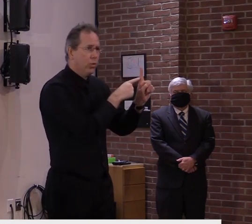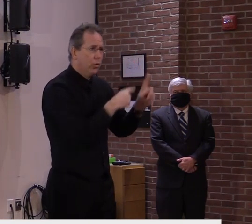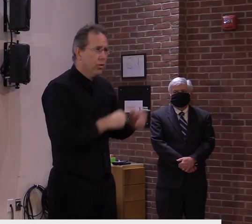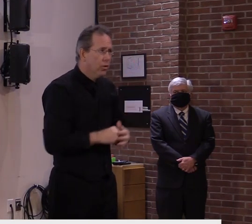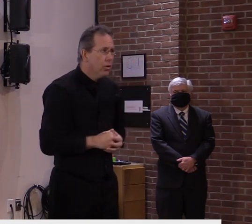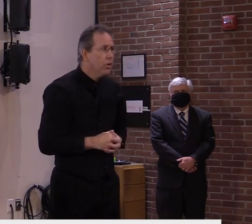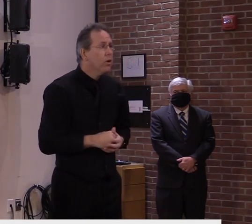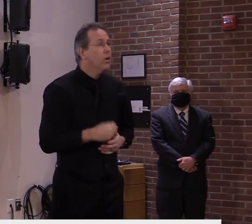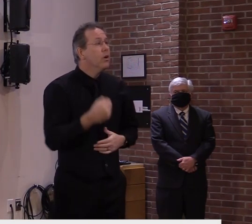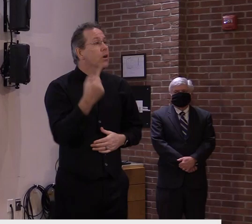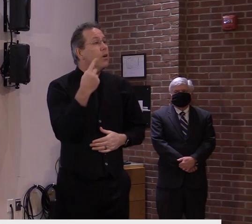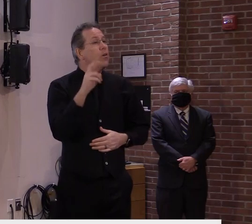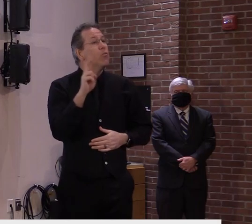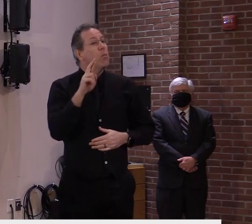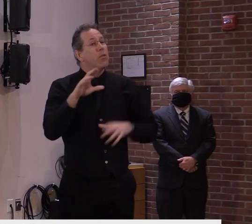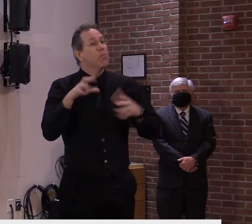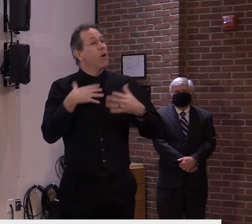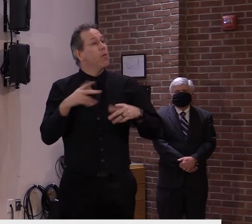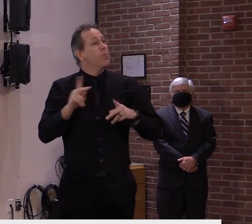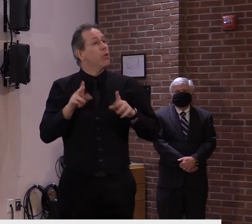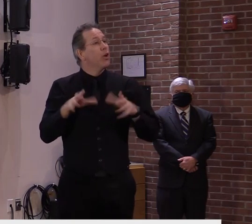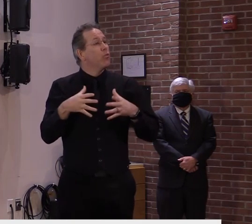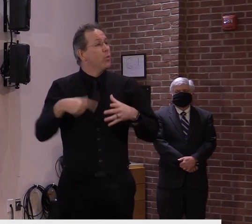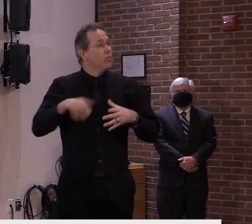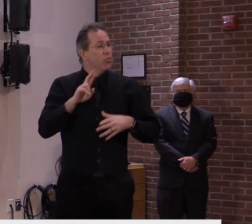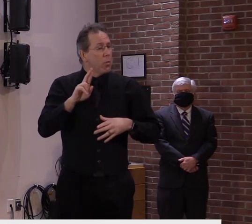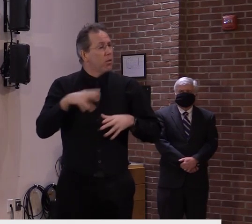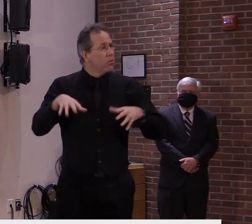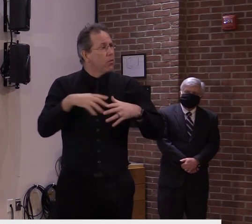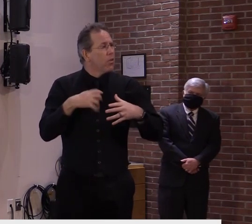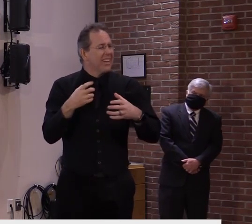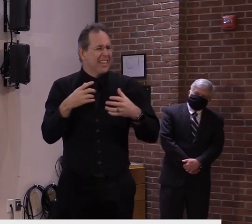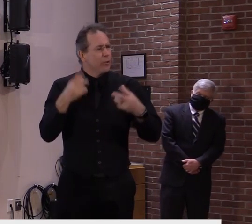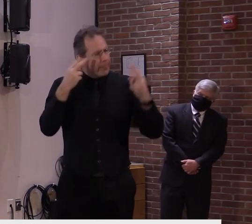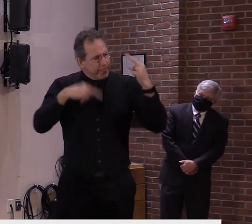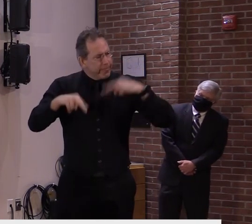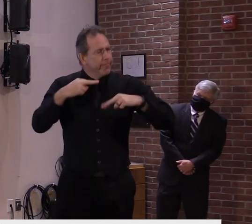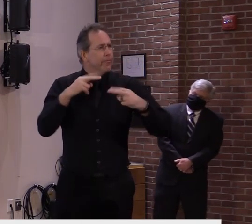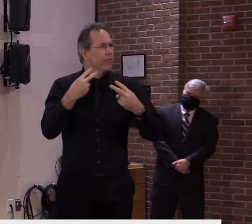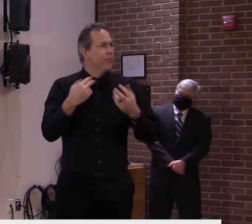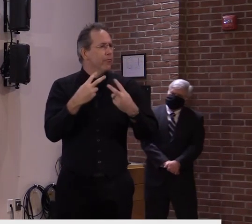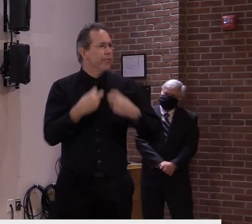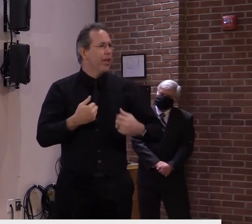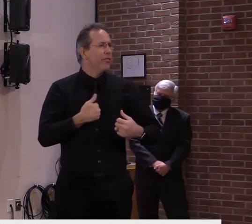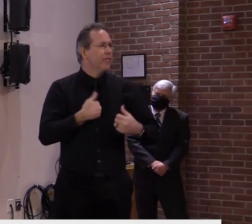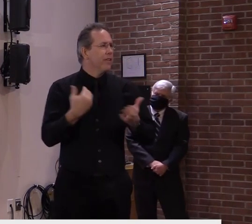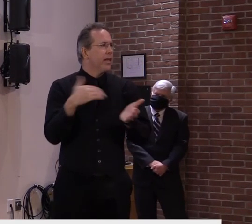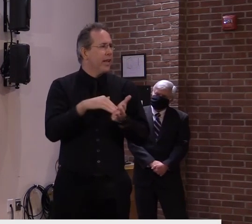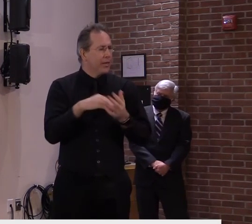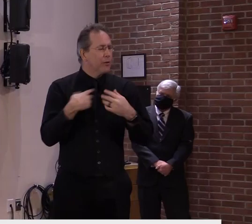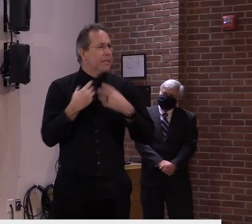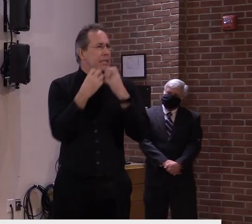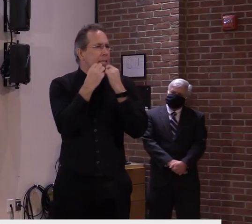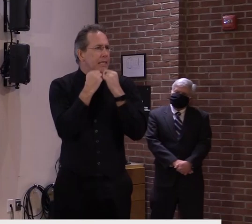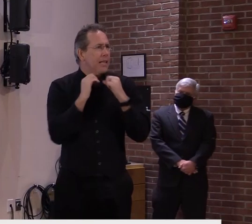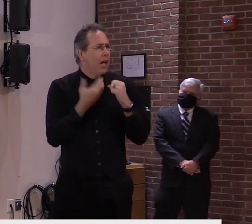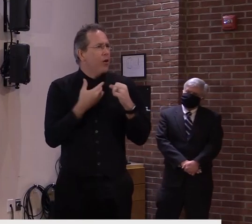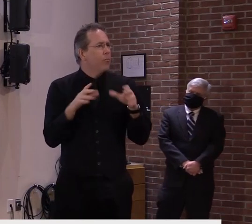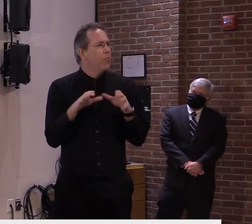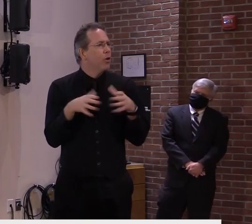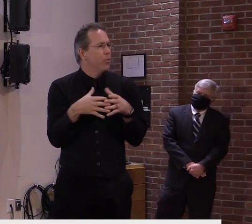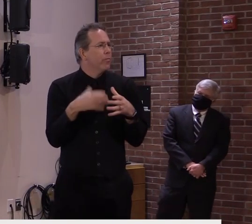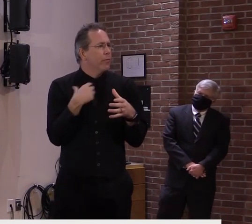and figure out what our values are, what we can agree upon, and whether indeed they believe